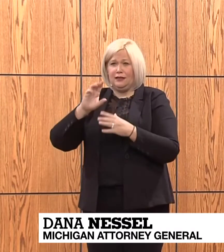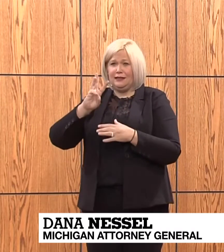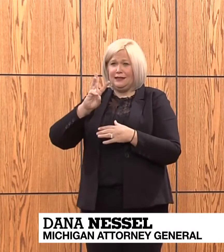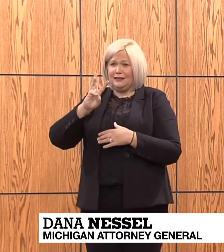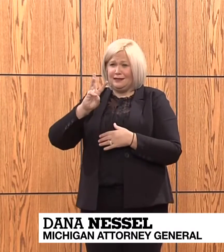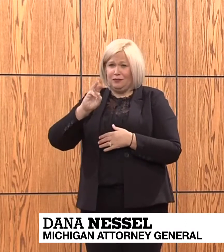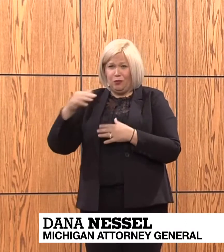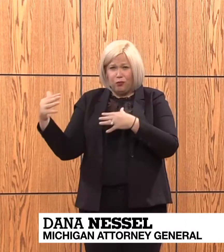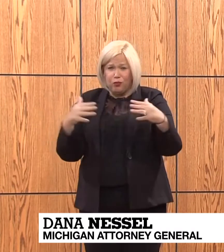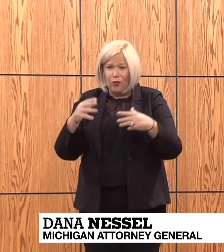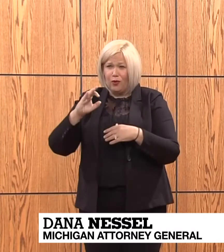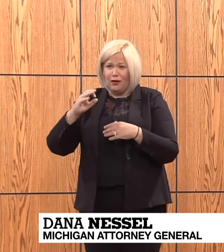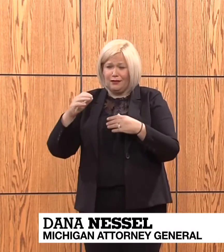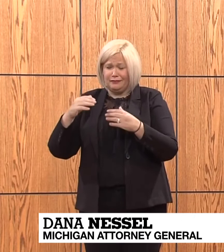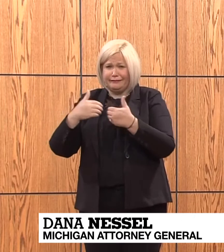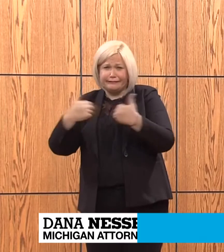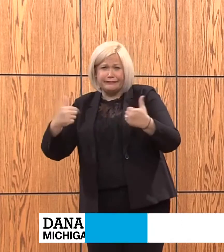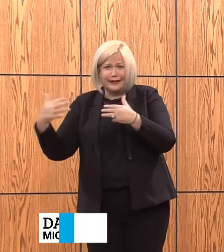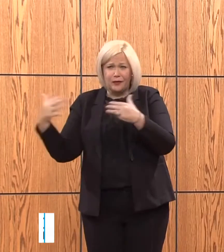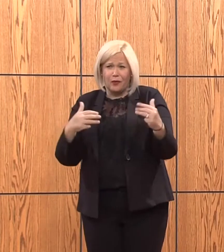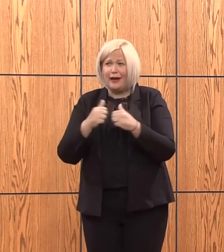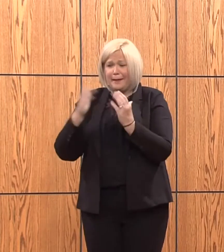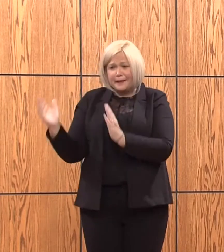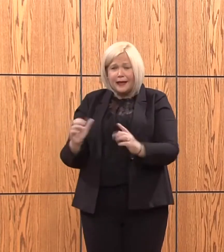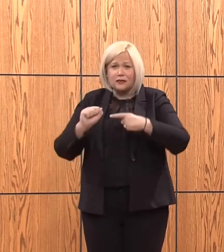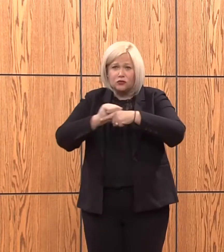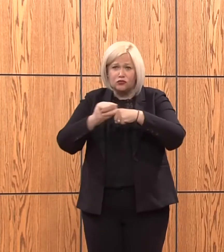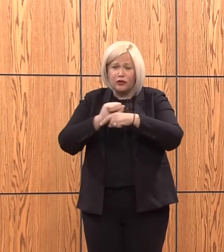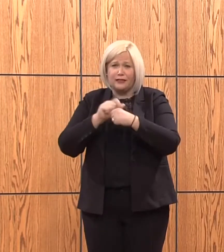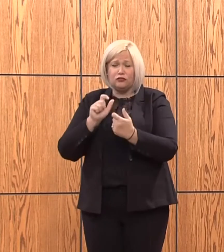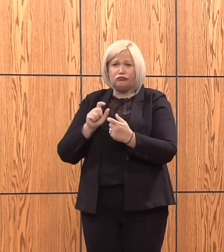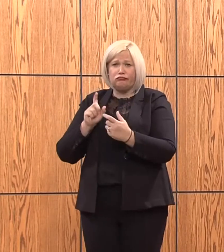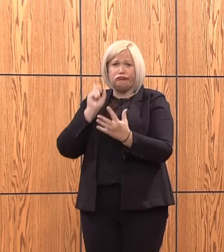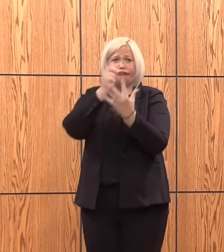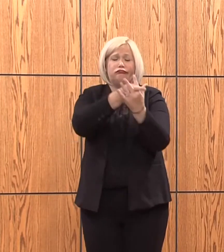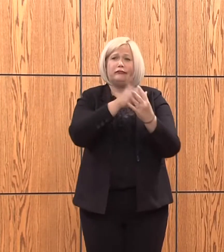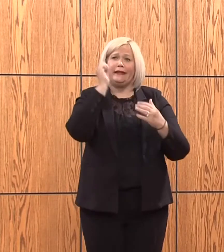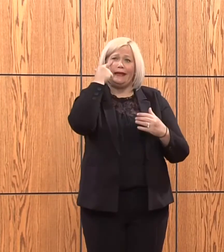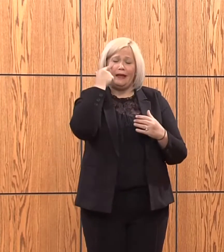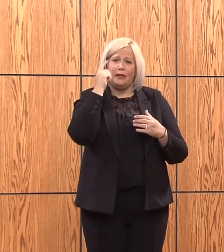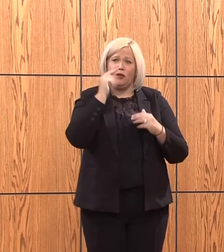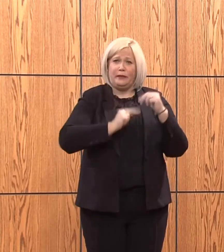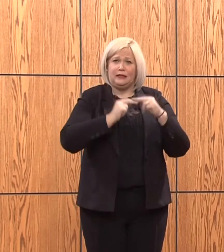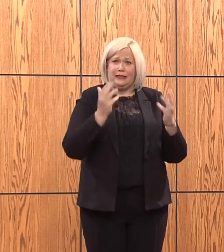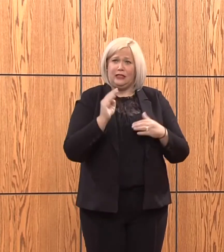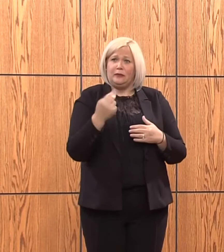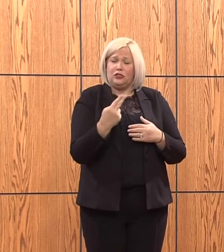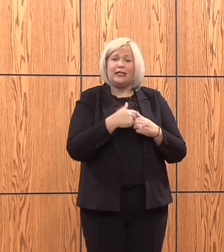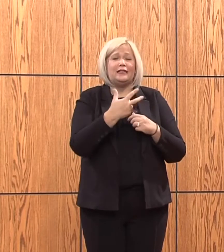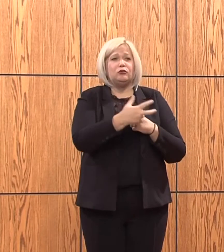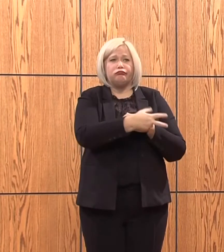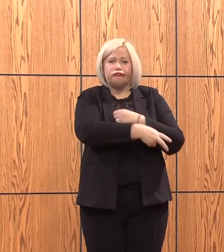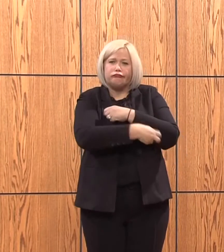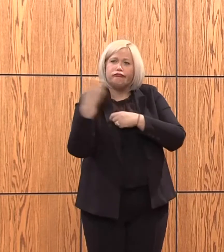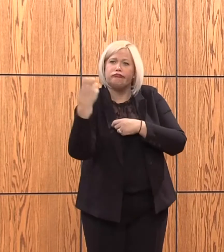and engaged in planning and training for an operation to attack the Capitol building of Michigan and to kidnap government